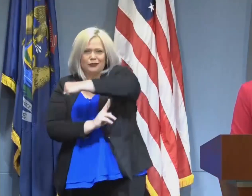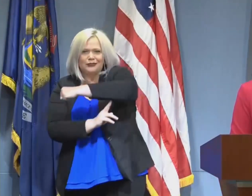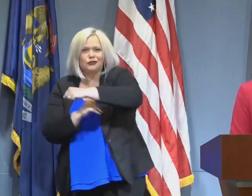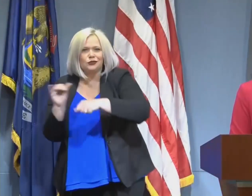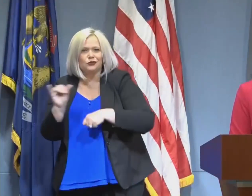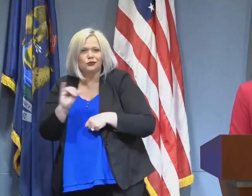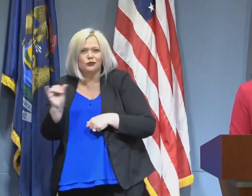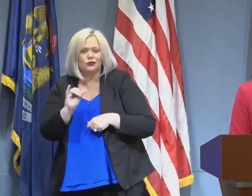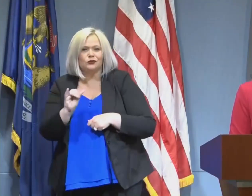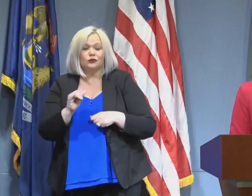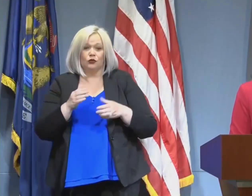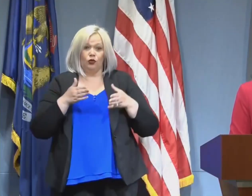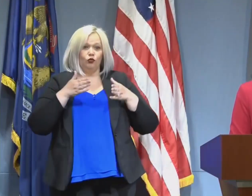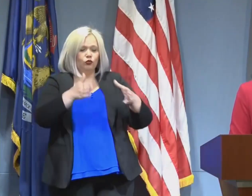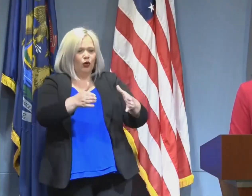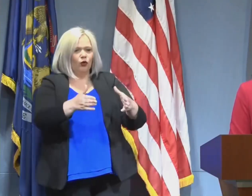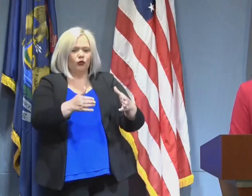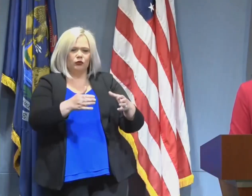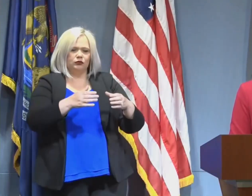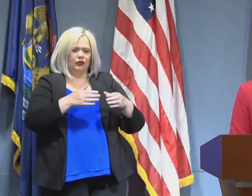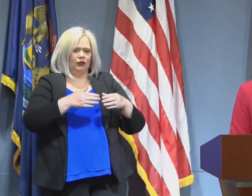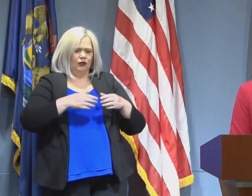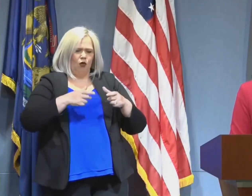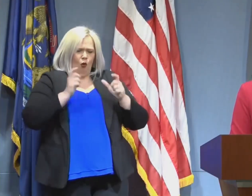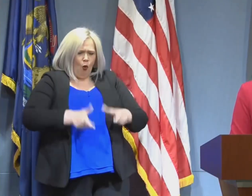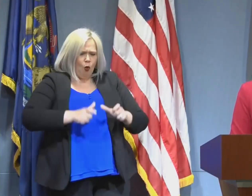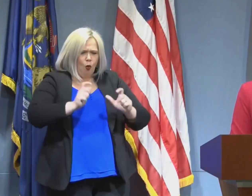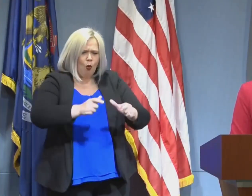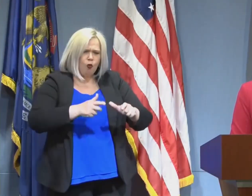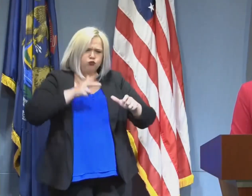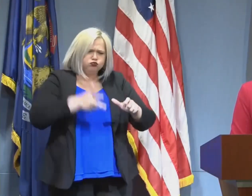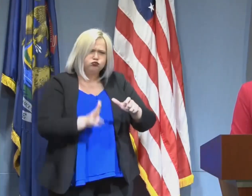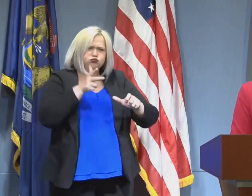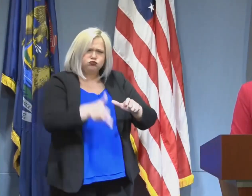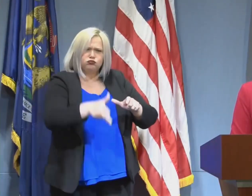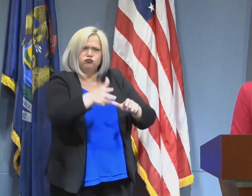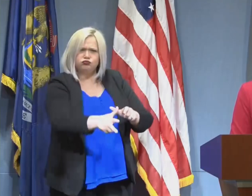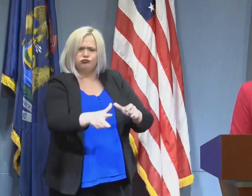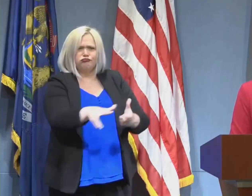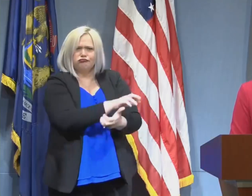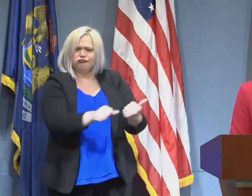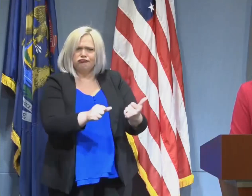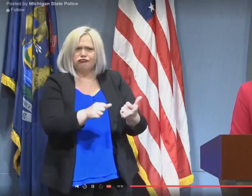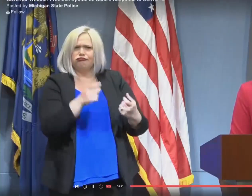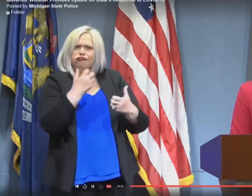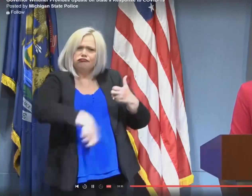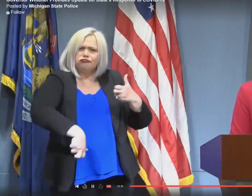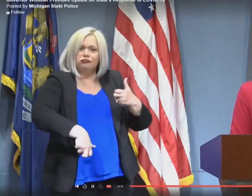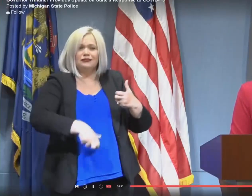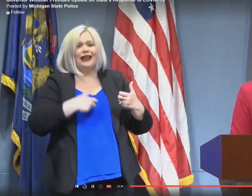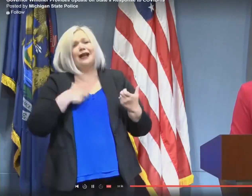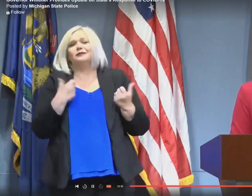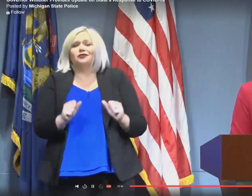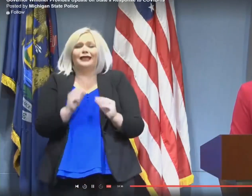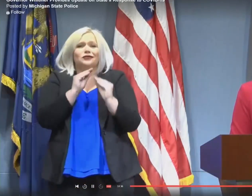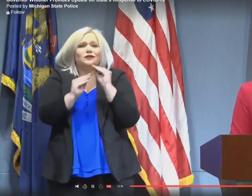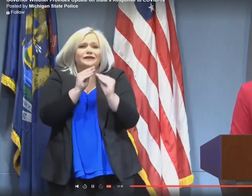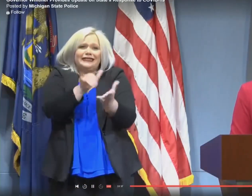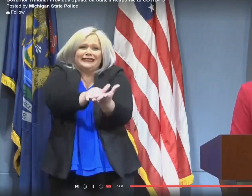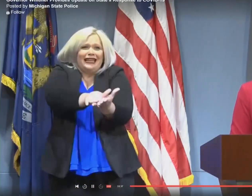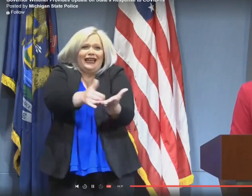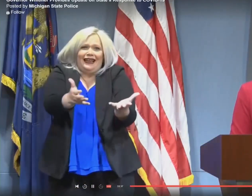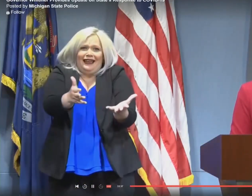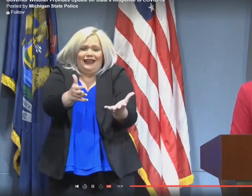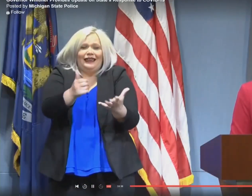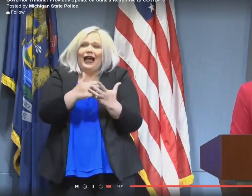that are filled with potholes and this is what I've been trying to fix. I would love to have some